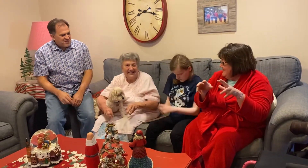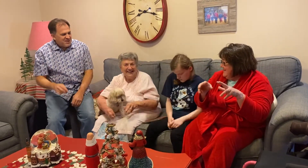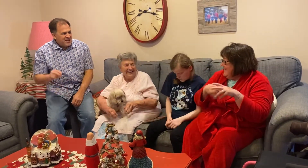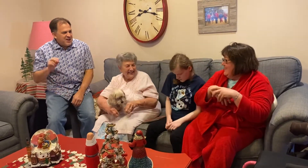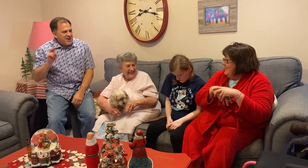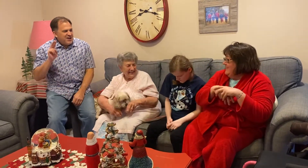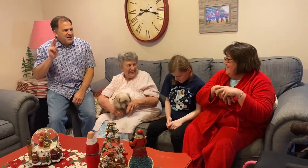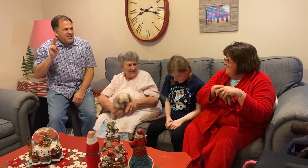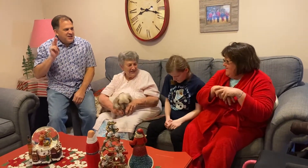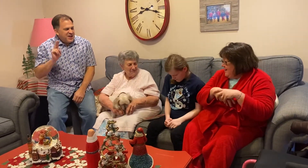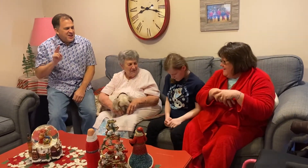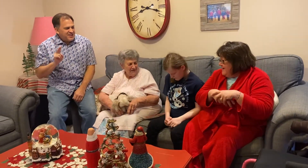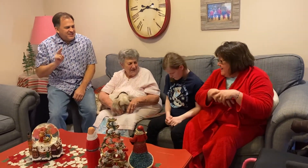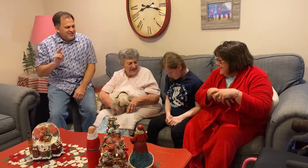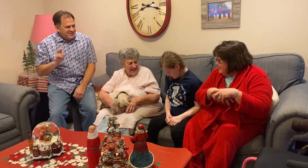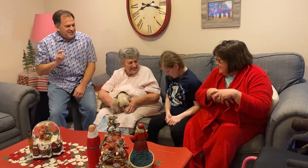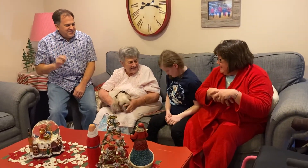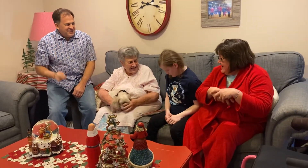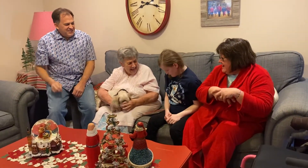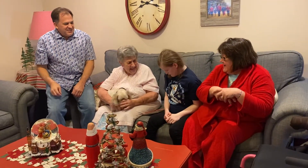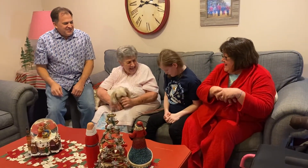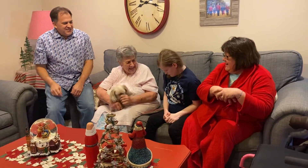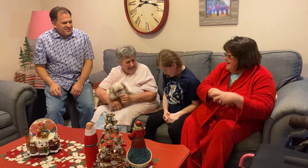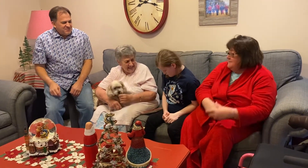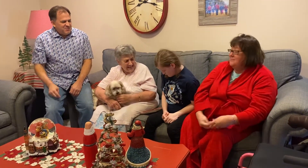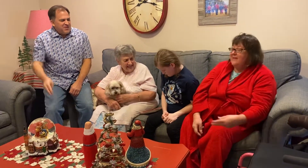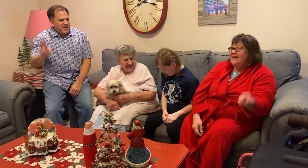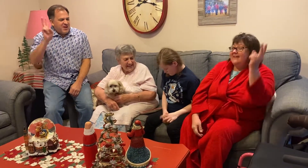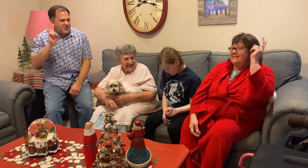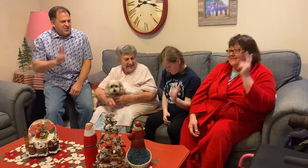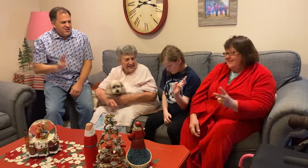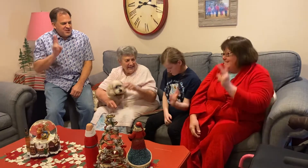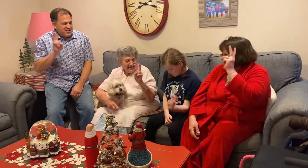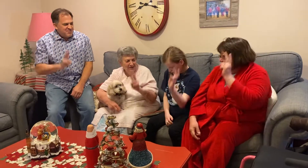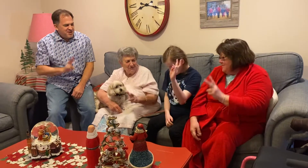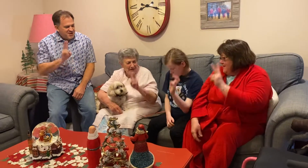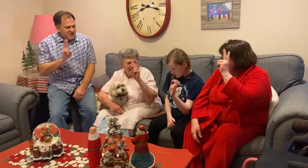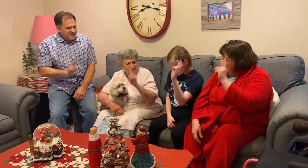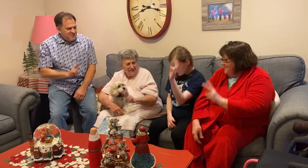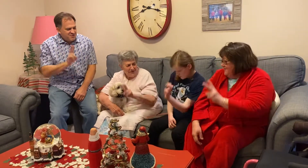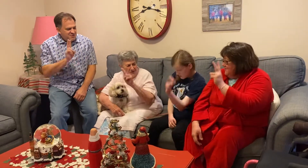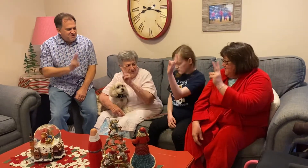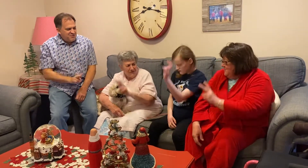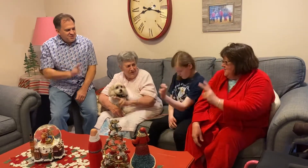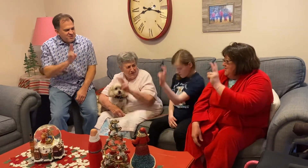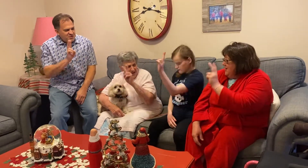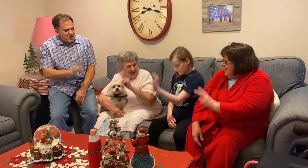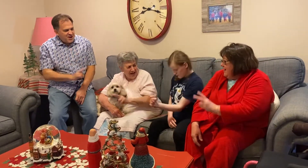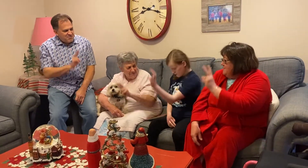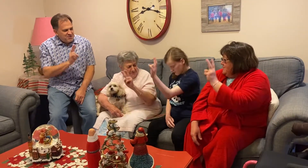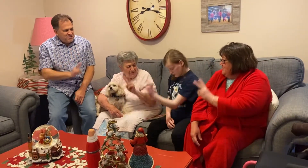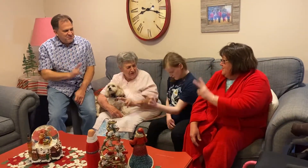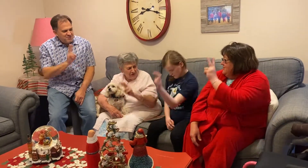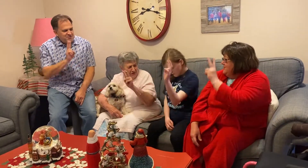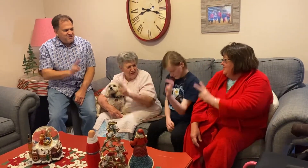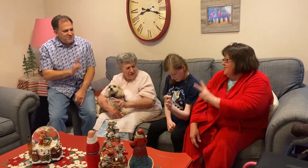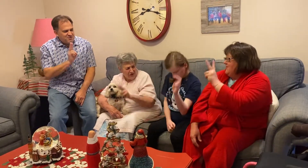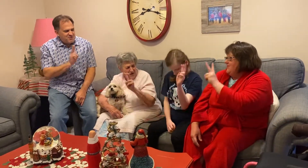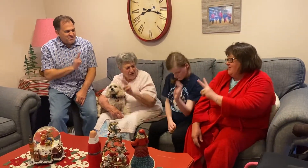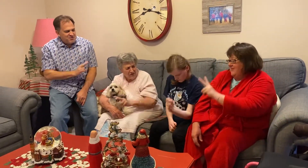The very next day, little bunny foo-foo, hopping through the forest,